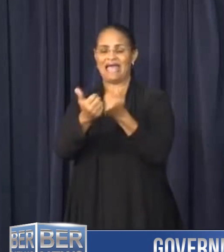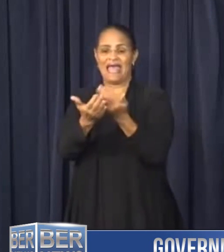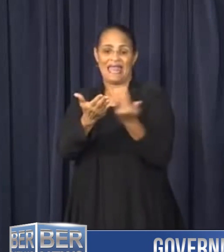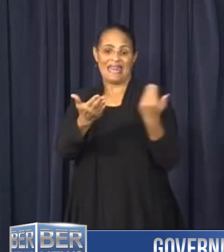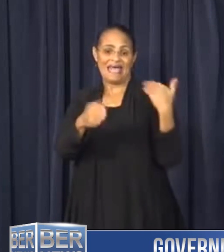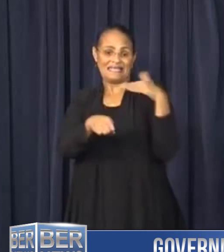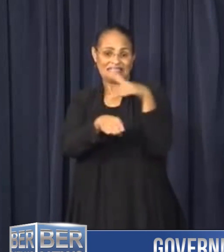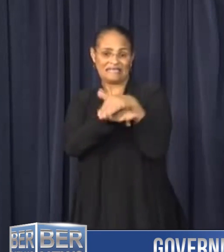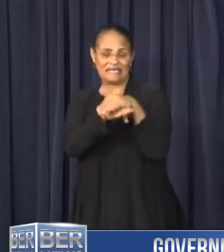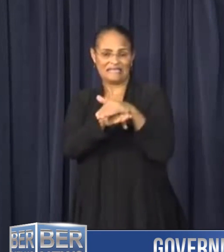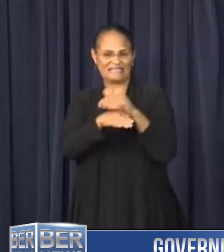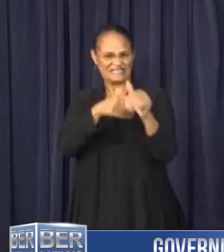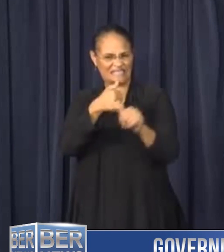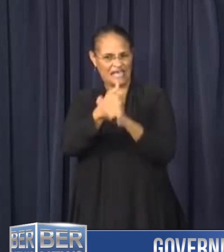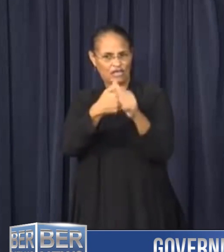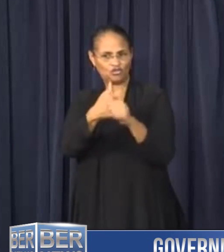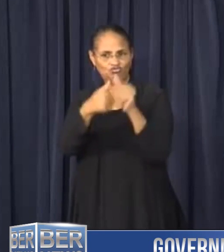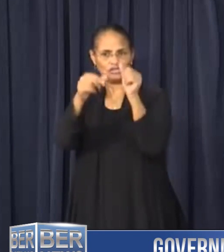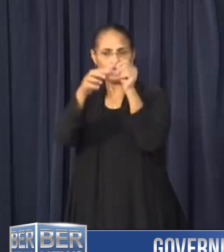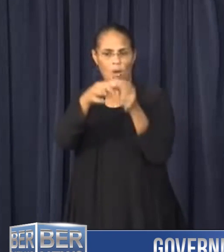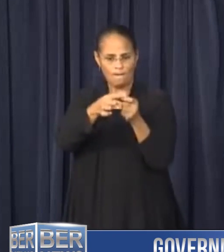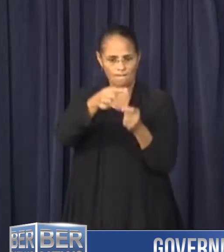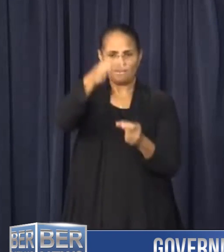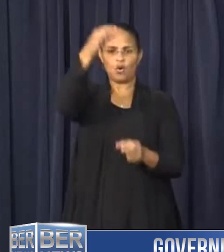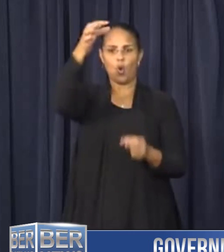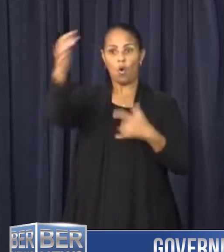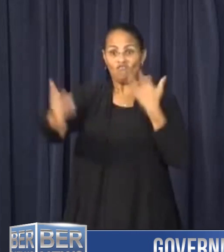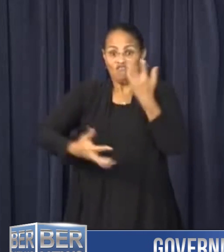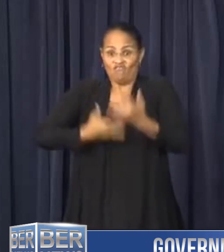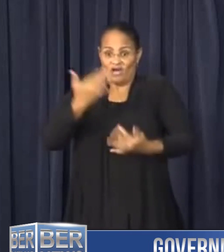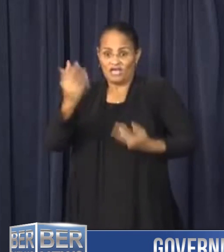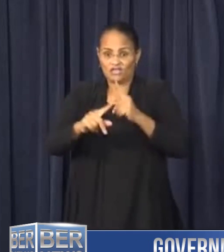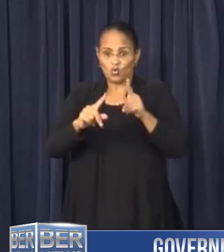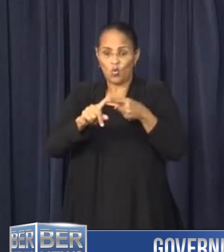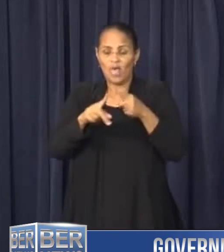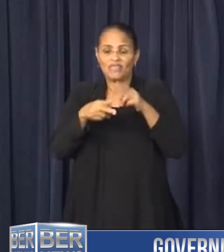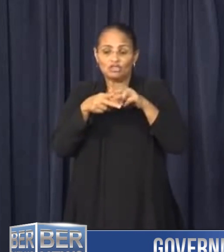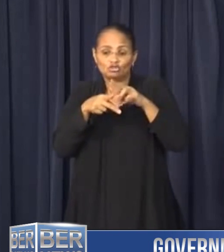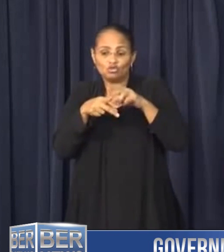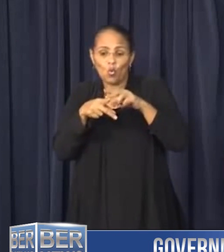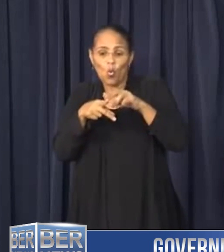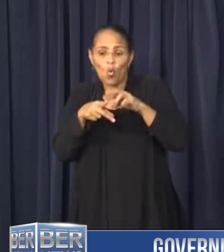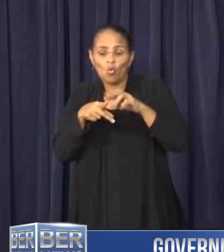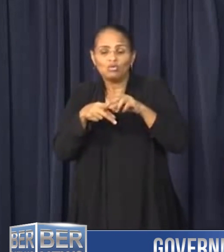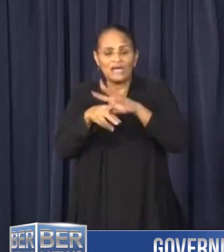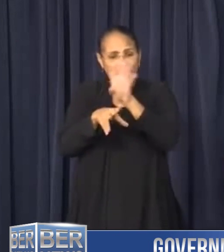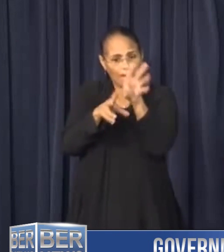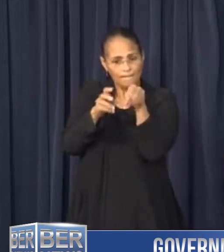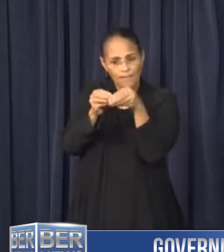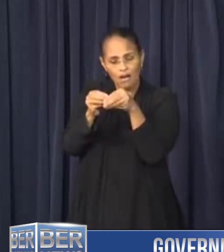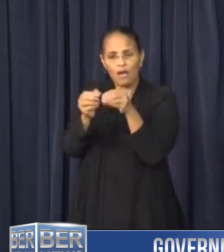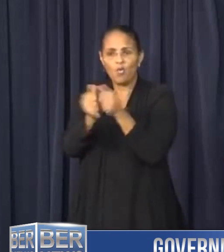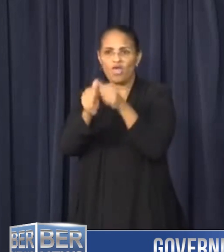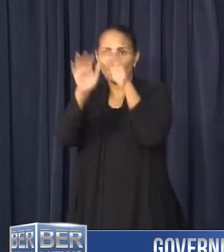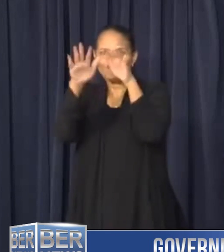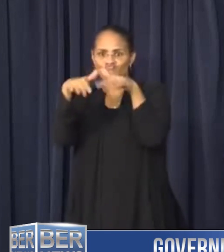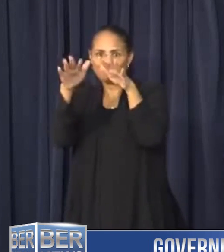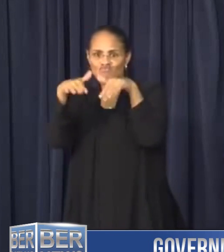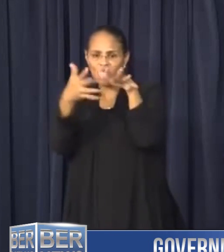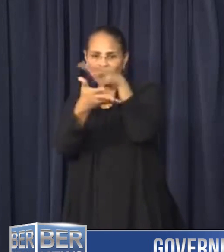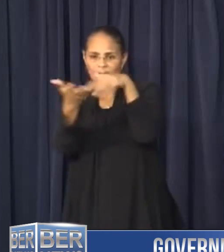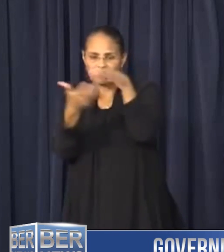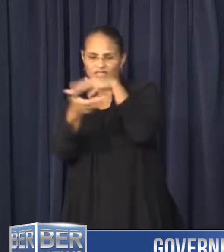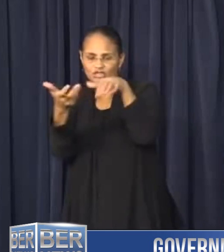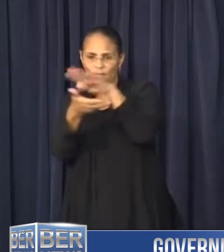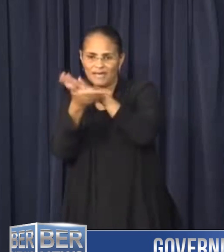a number of dangerous pole fires. When salt that had been deposited by Humberto combined with the light rain, the mixture